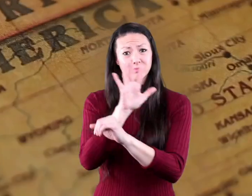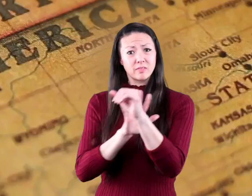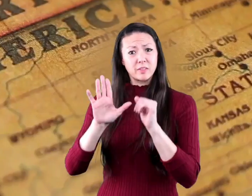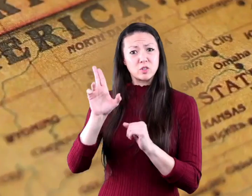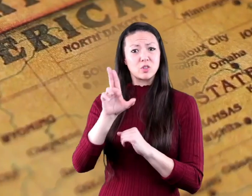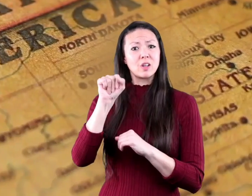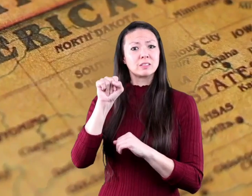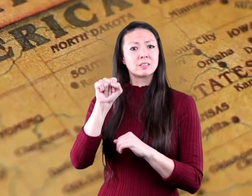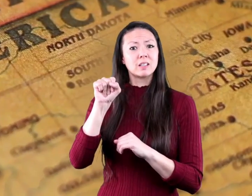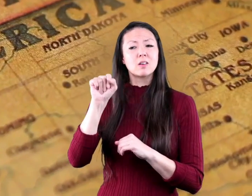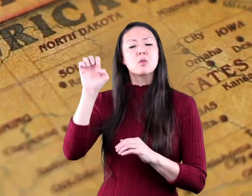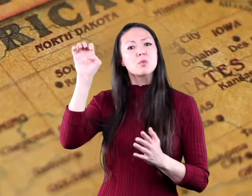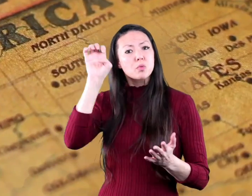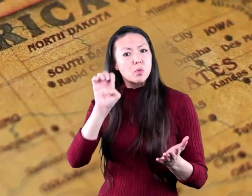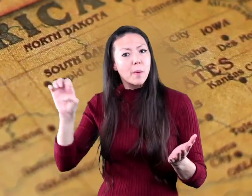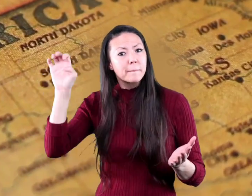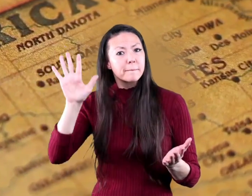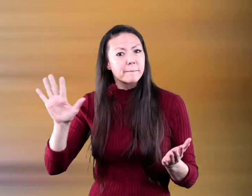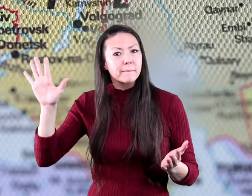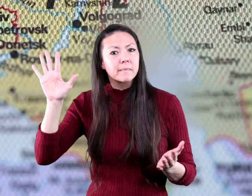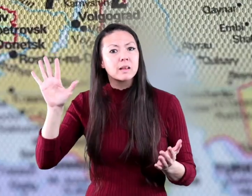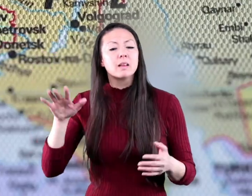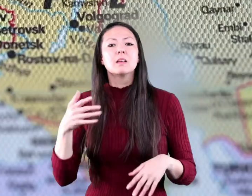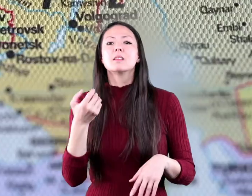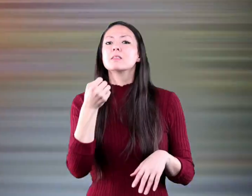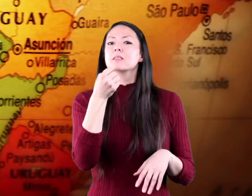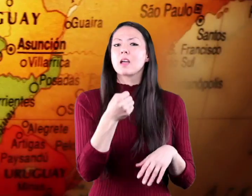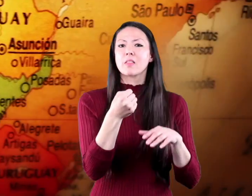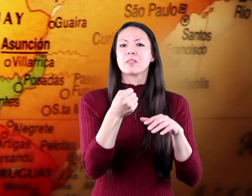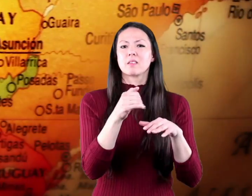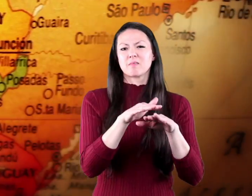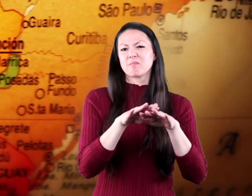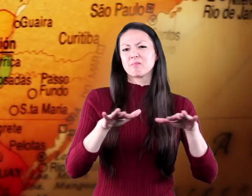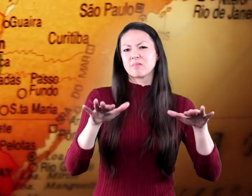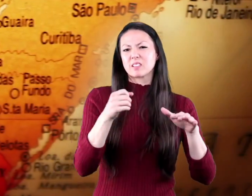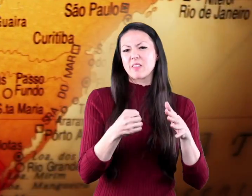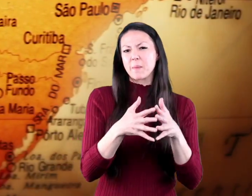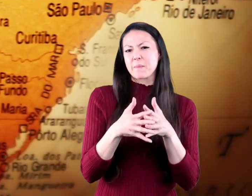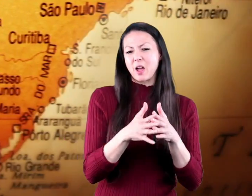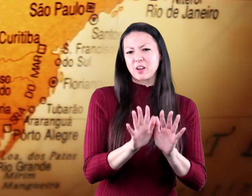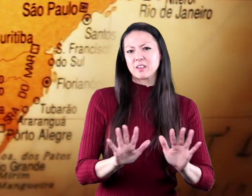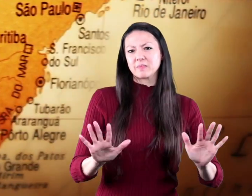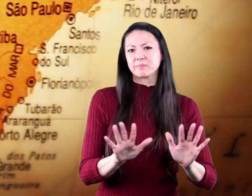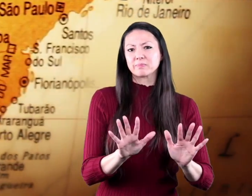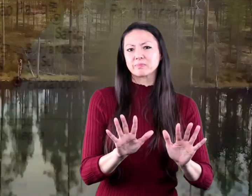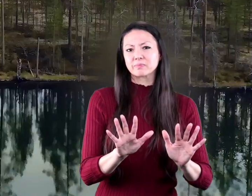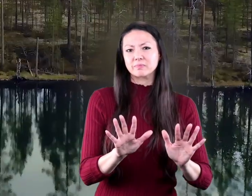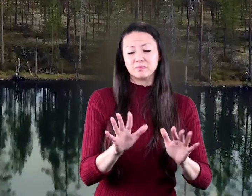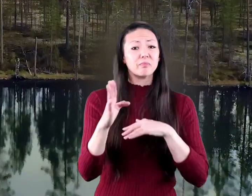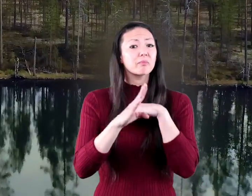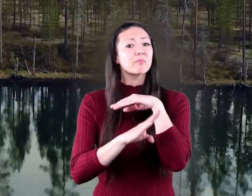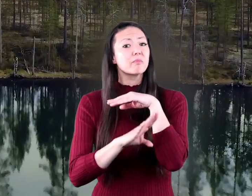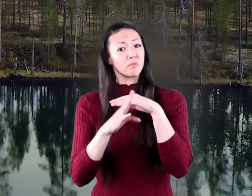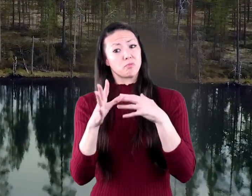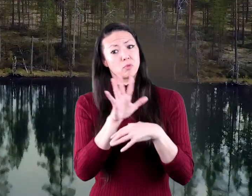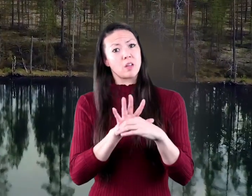lot of the united states europe and the southern half of south america fall within this climate zone